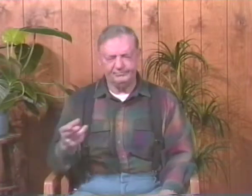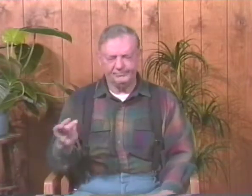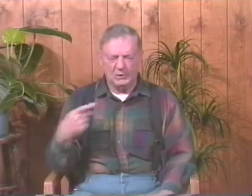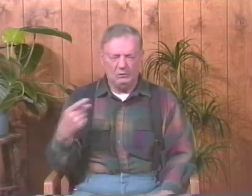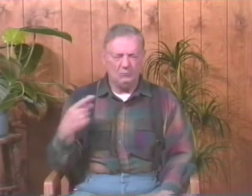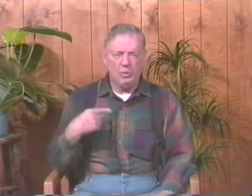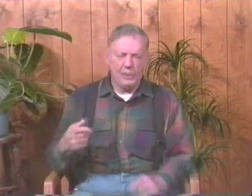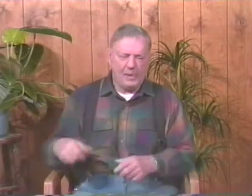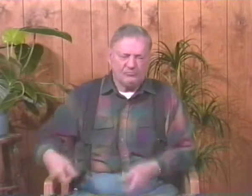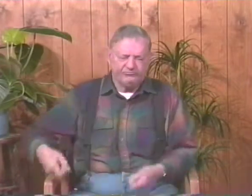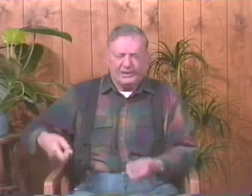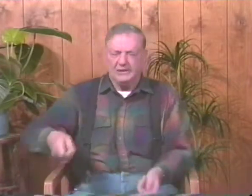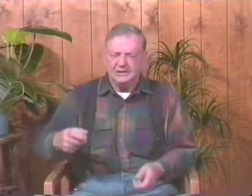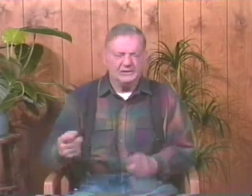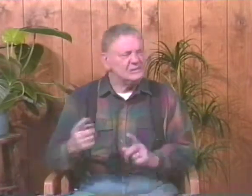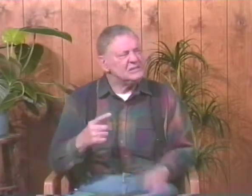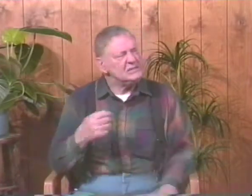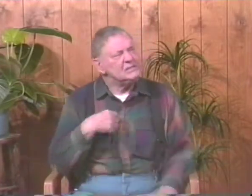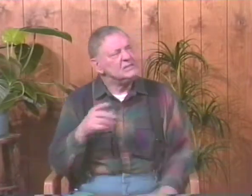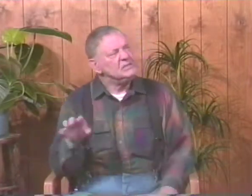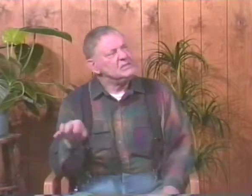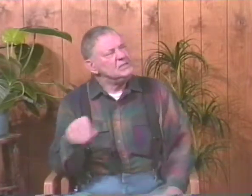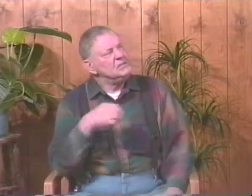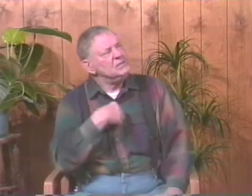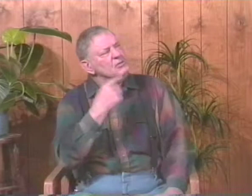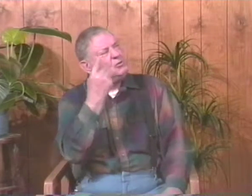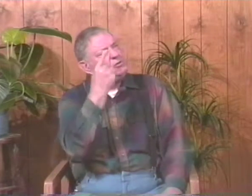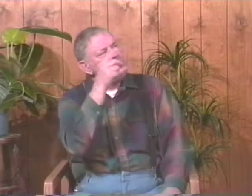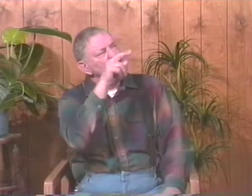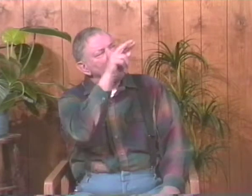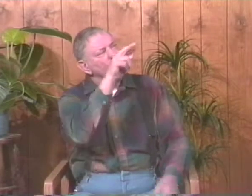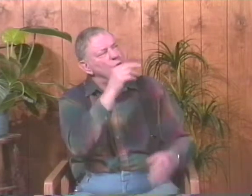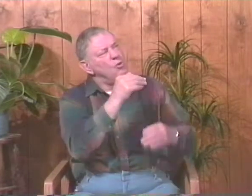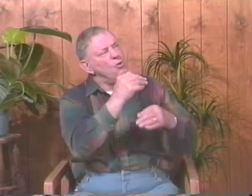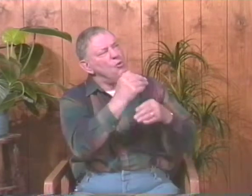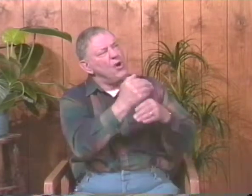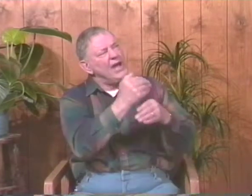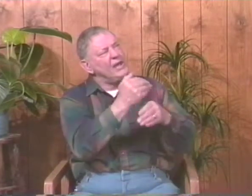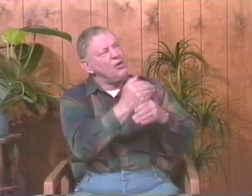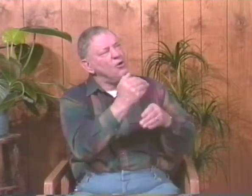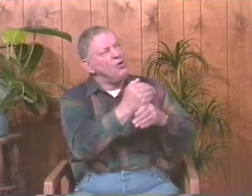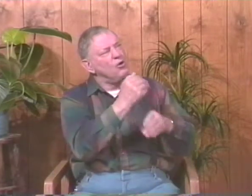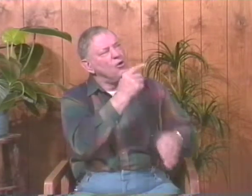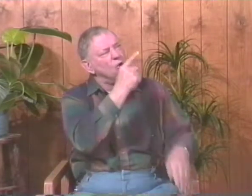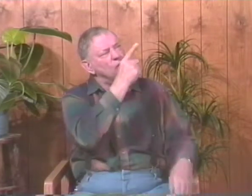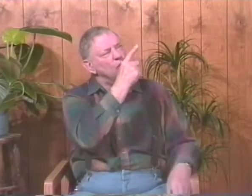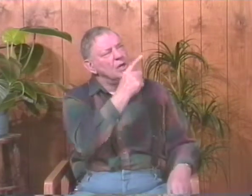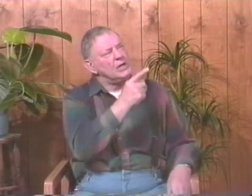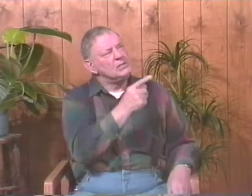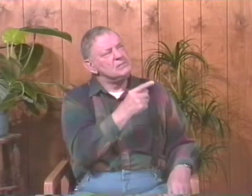But anyway, the two of us had been working together, and I said to him, I wonder, look up at that window there.